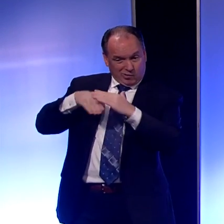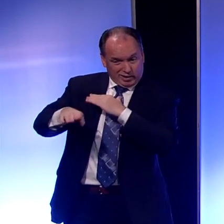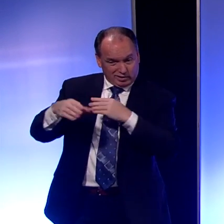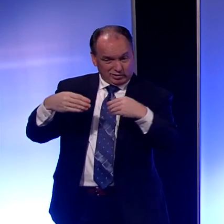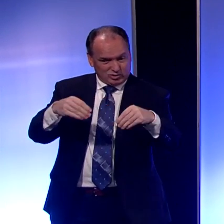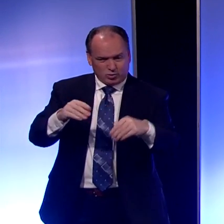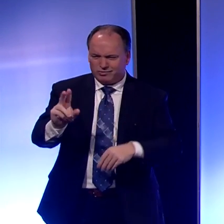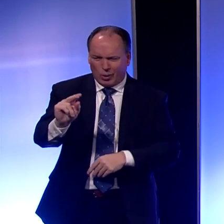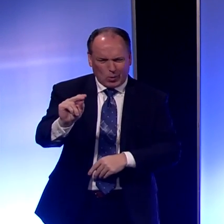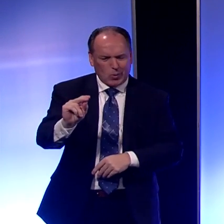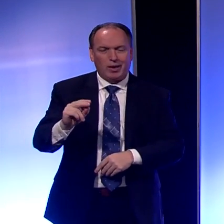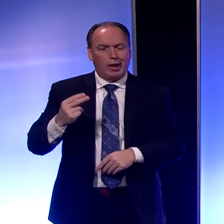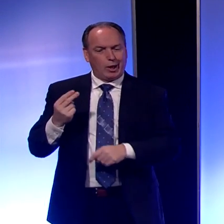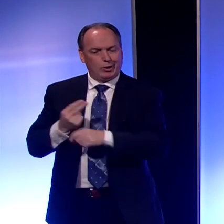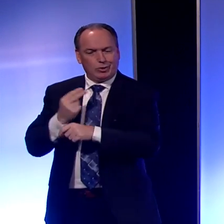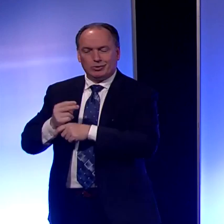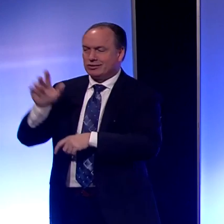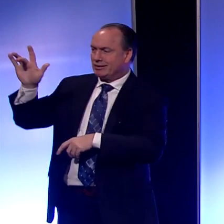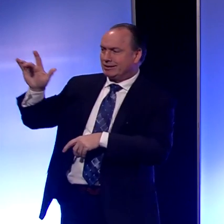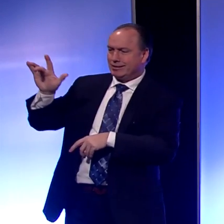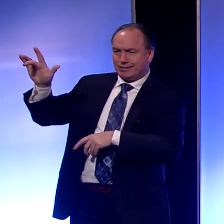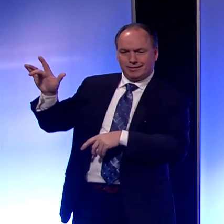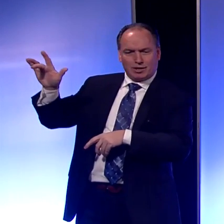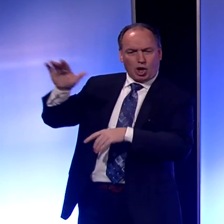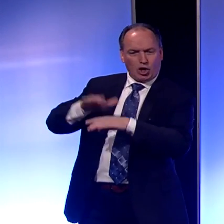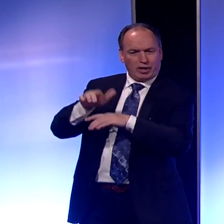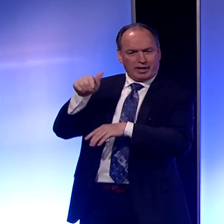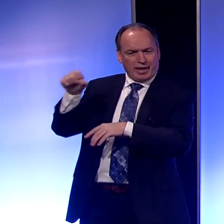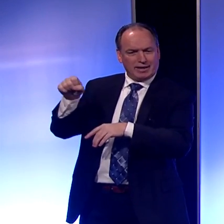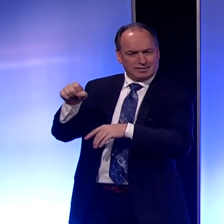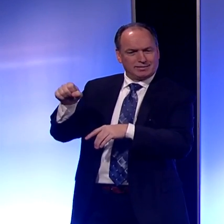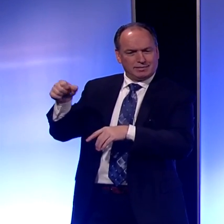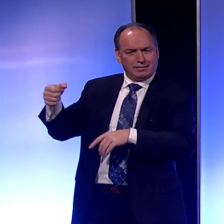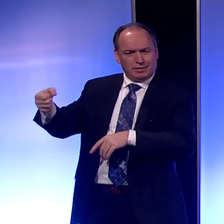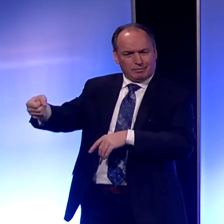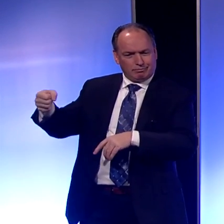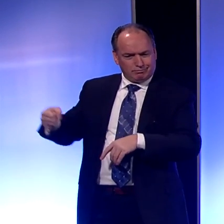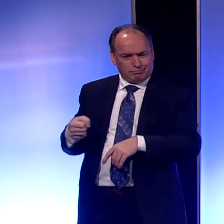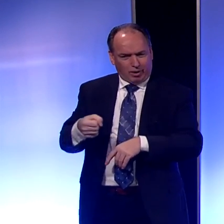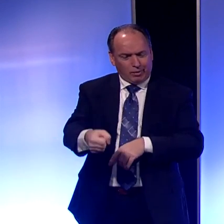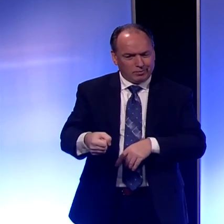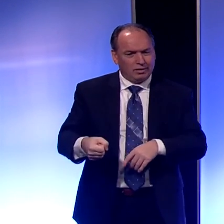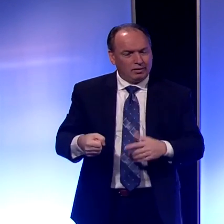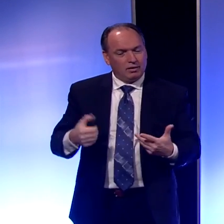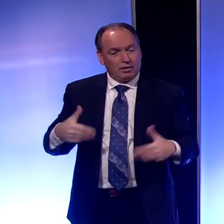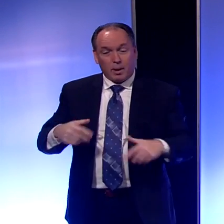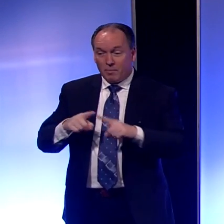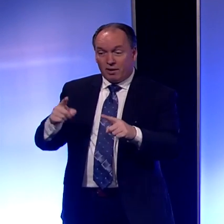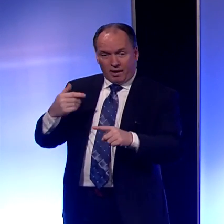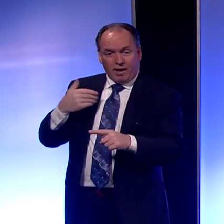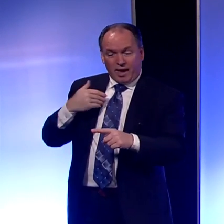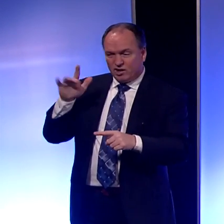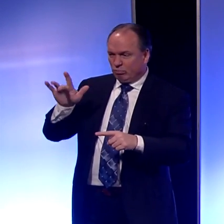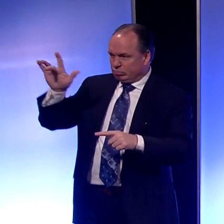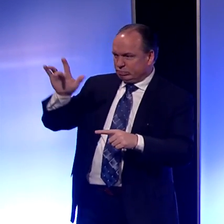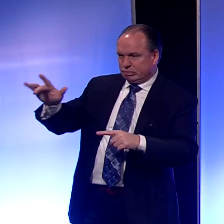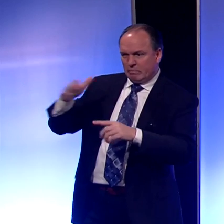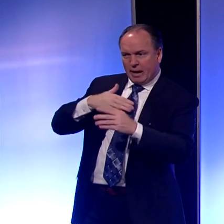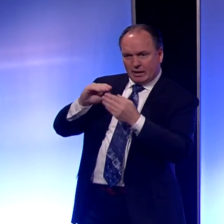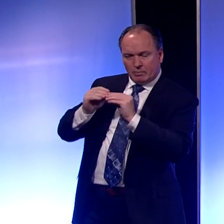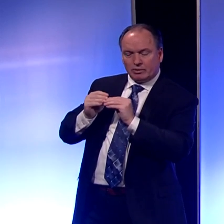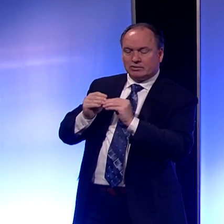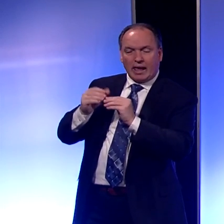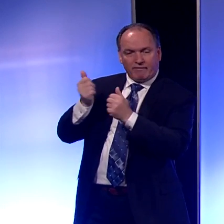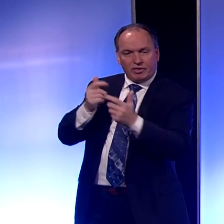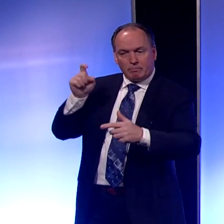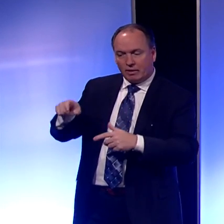establishment. I just used the gas, you know, used the machine to get my gas. But I had to punch in my numbers and everything